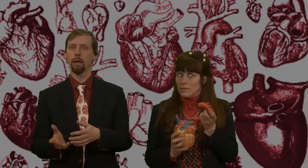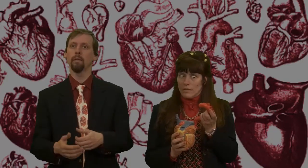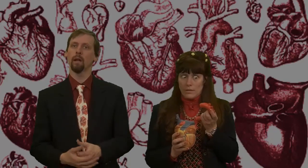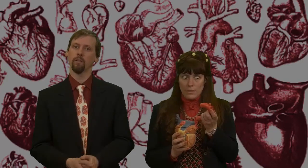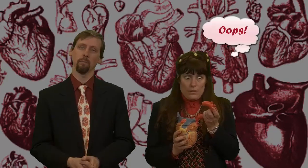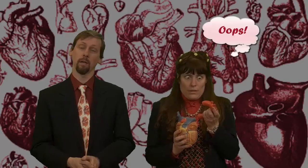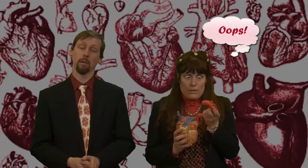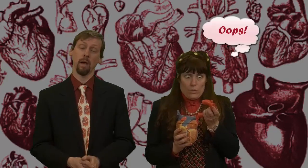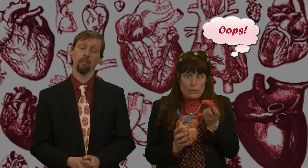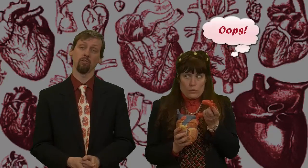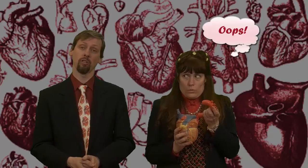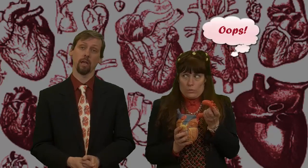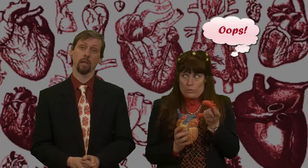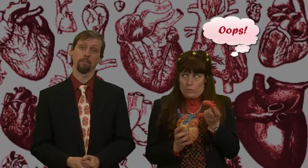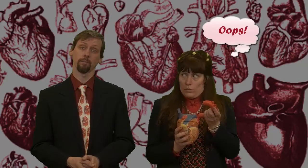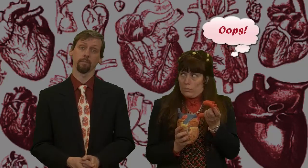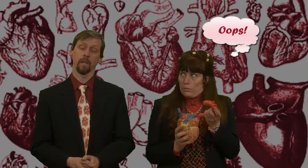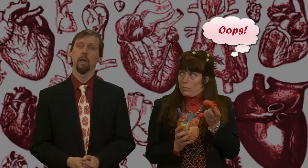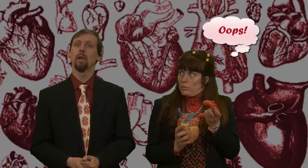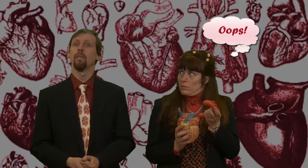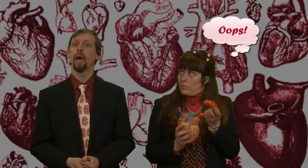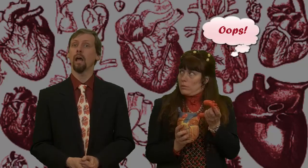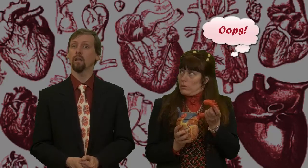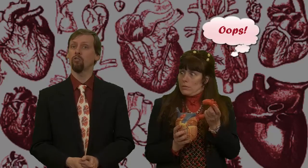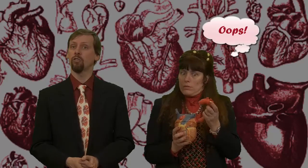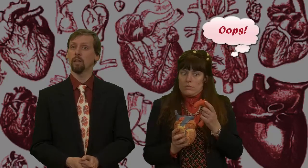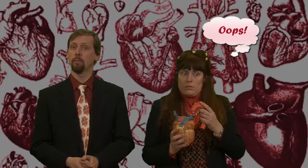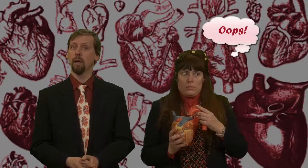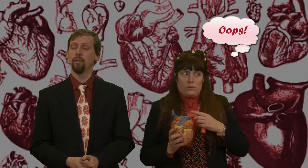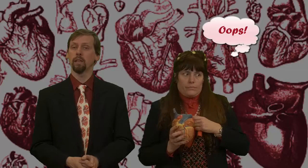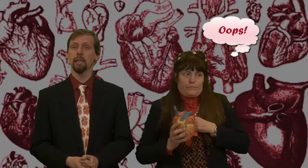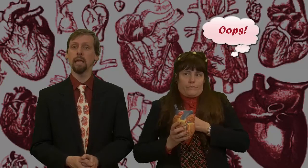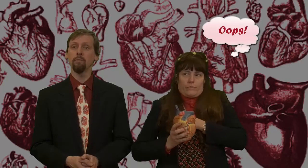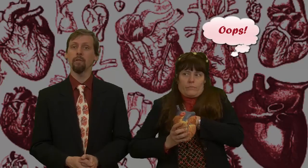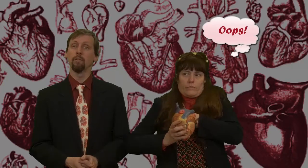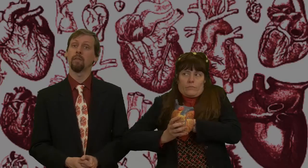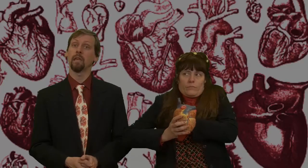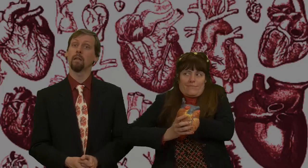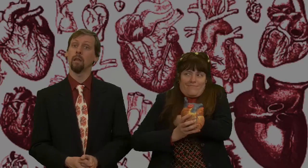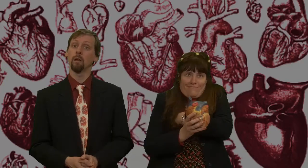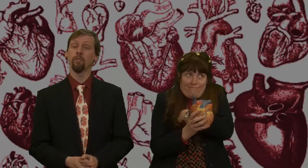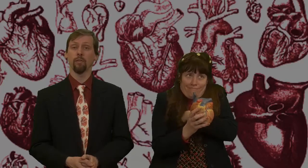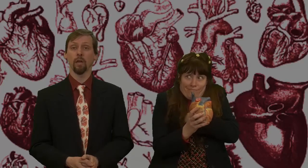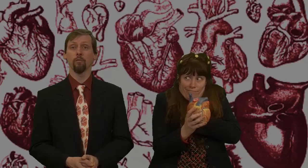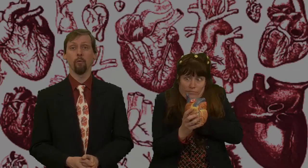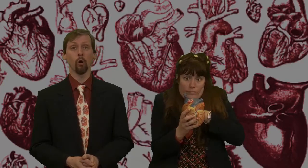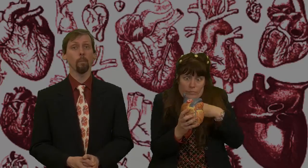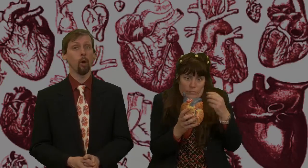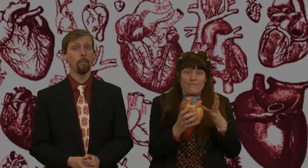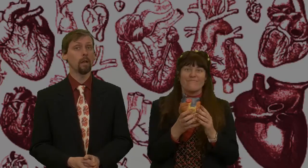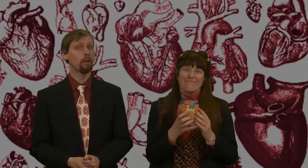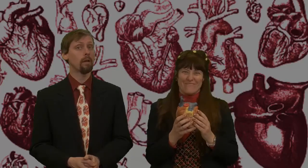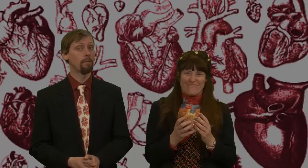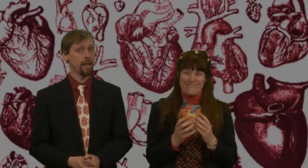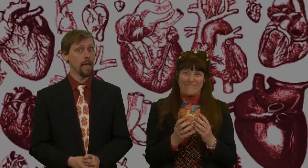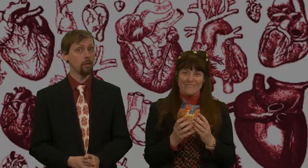because it's become oxygenated. That oxygenated blood then leaves the lungs via four pulmonary veins,